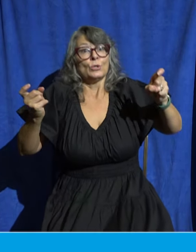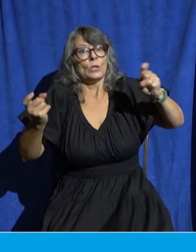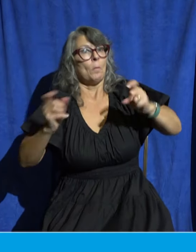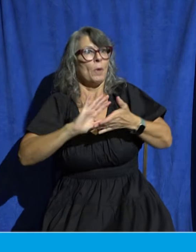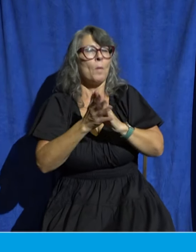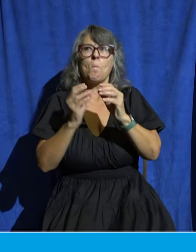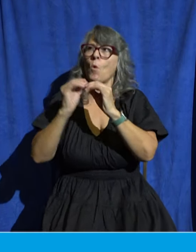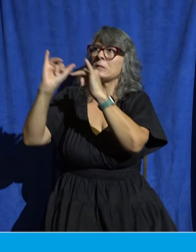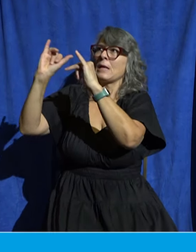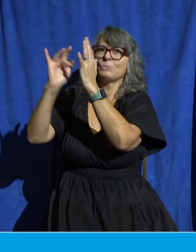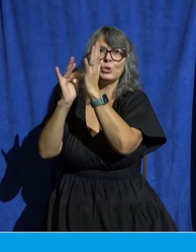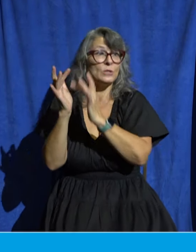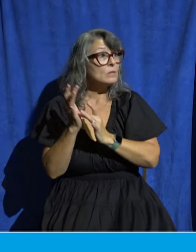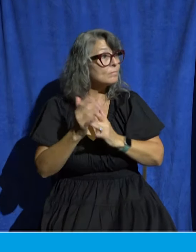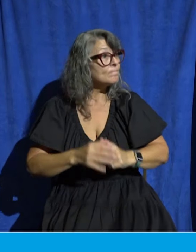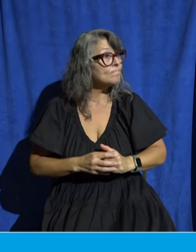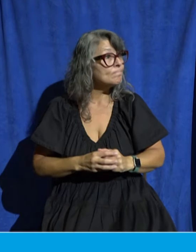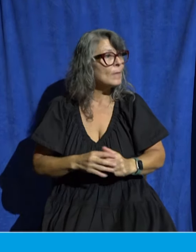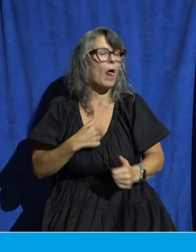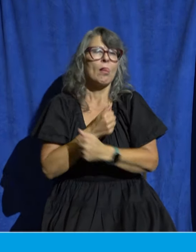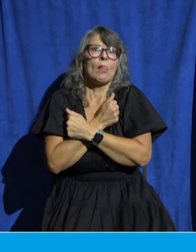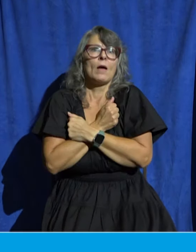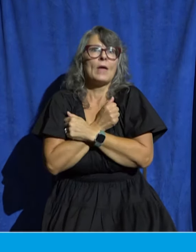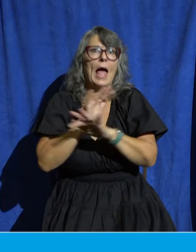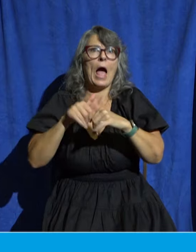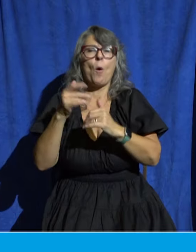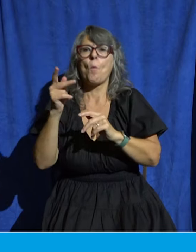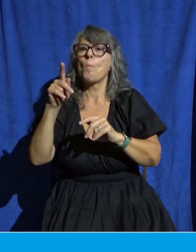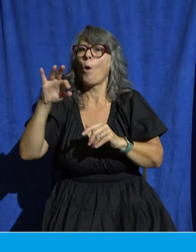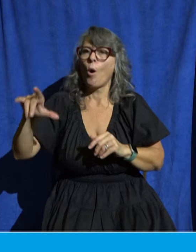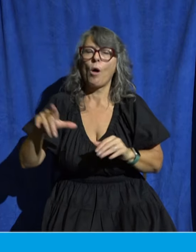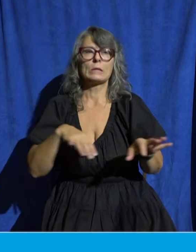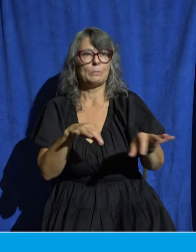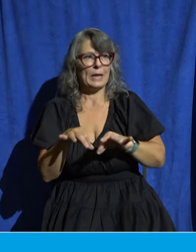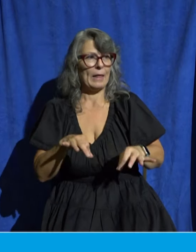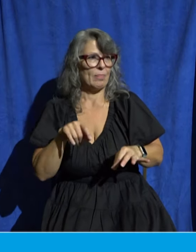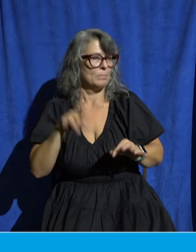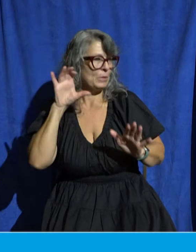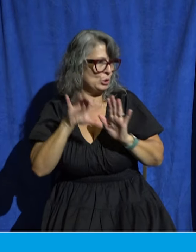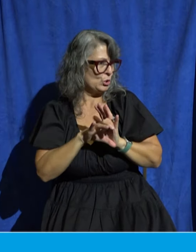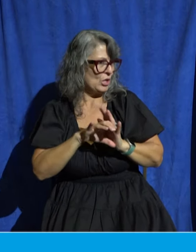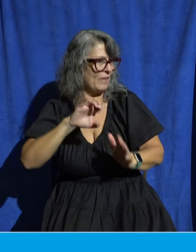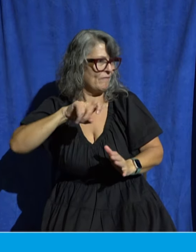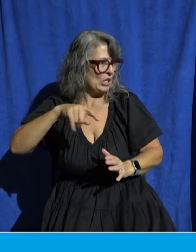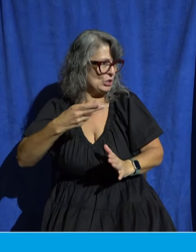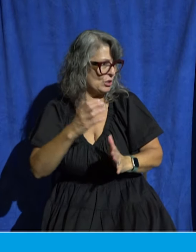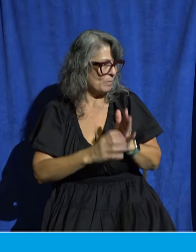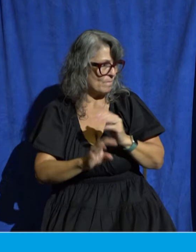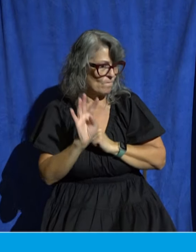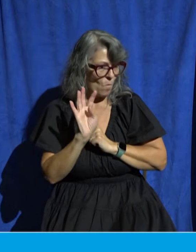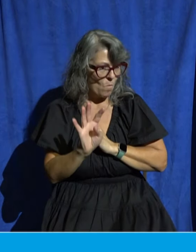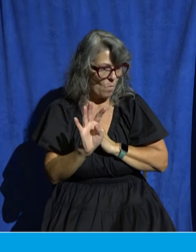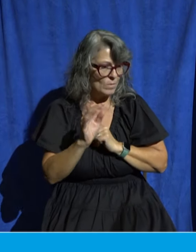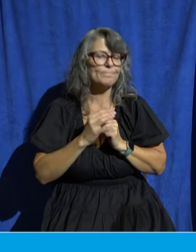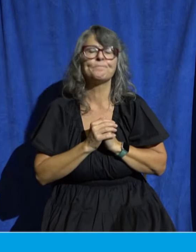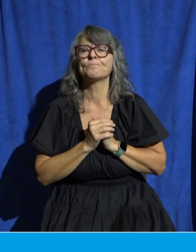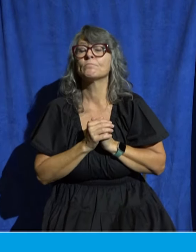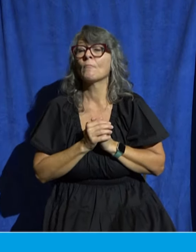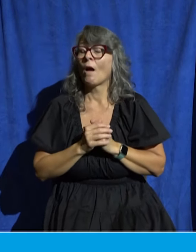I love how Paul paints this picture actually in Ephesians 4 I told you we're going to be all over the place a little bit today but I'm going to read this passage from Ephesians 4